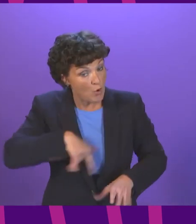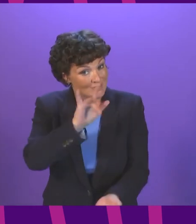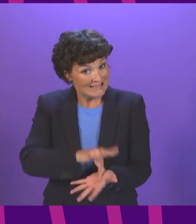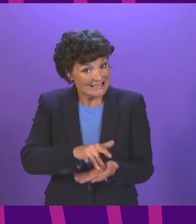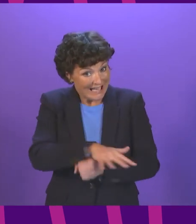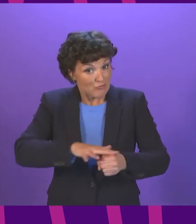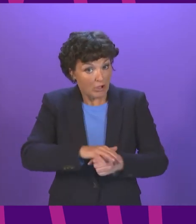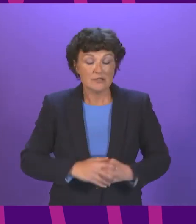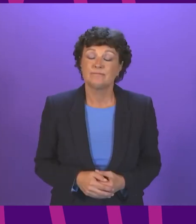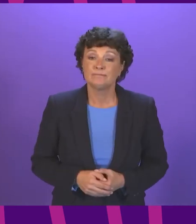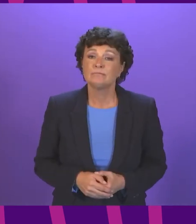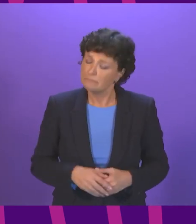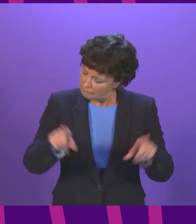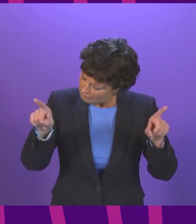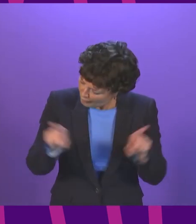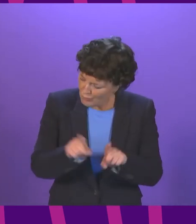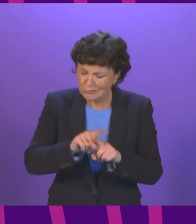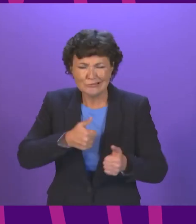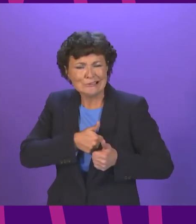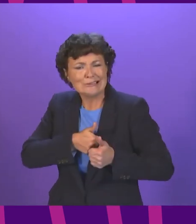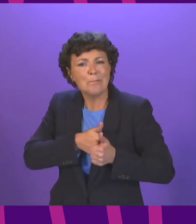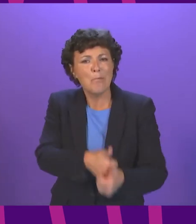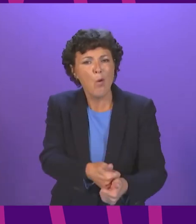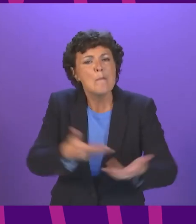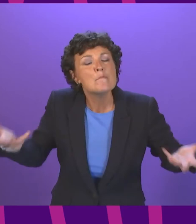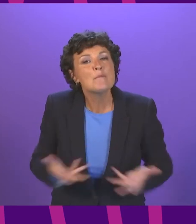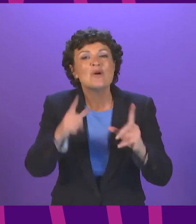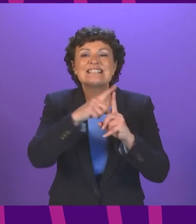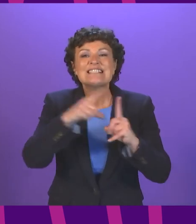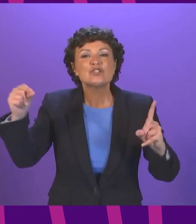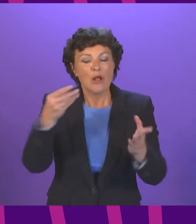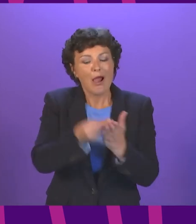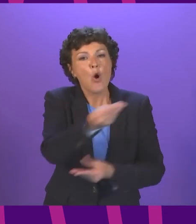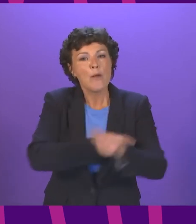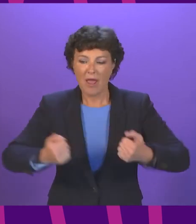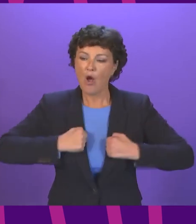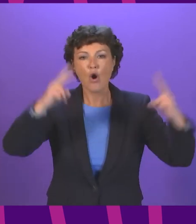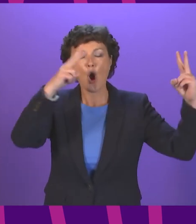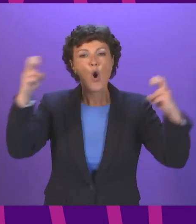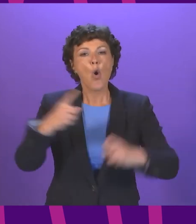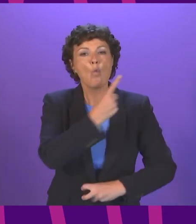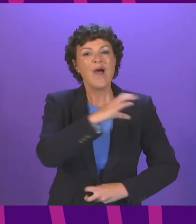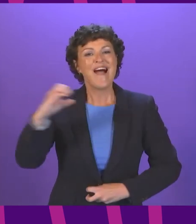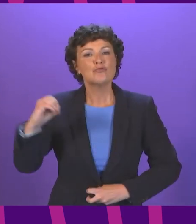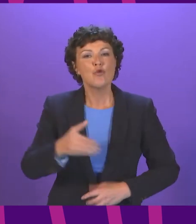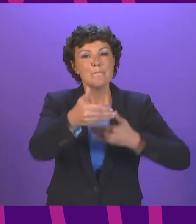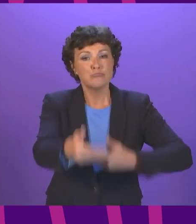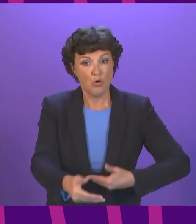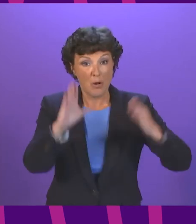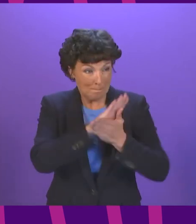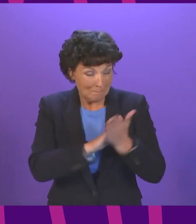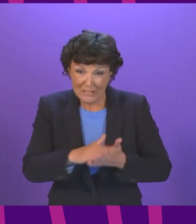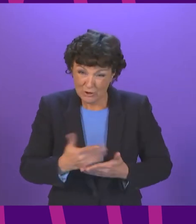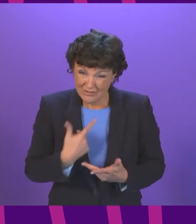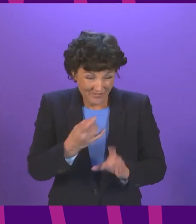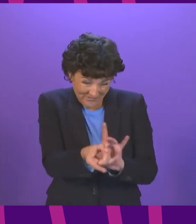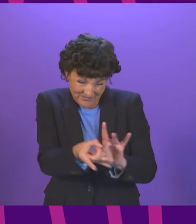also support and promote the digital economy Our R100 programme will help make superfast broadband available to every business